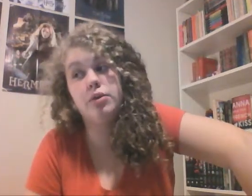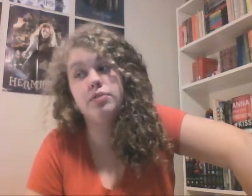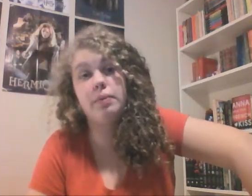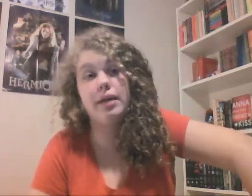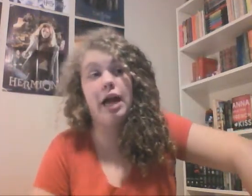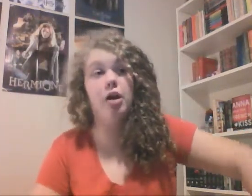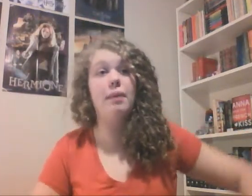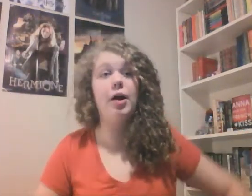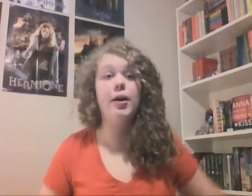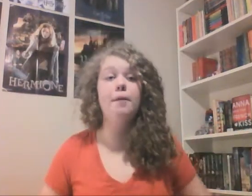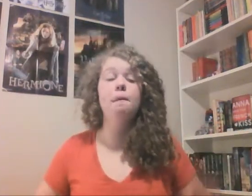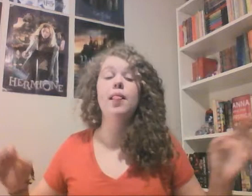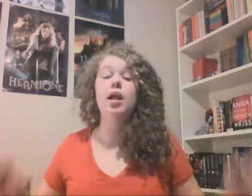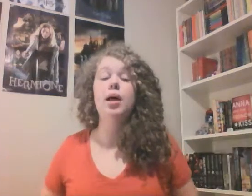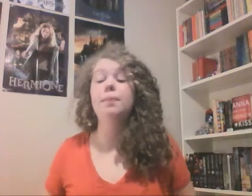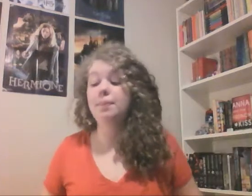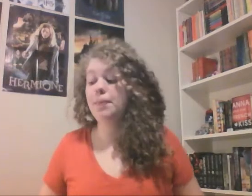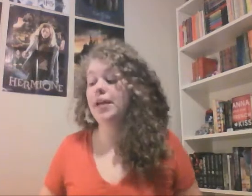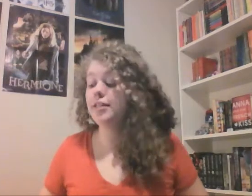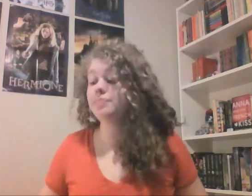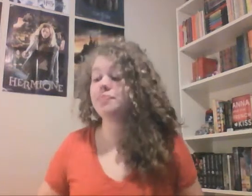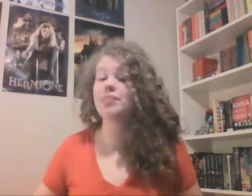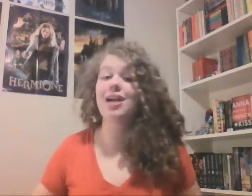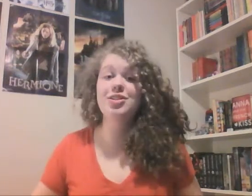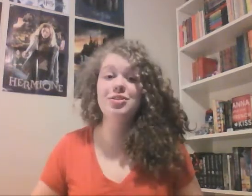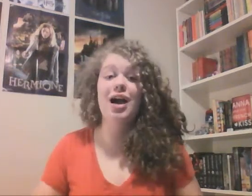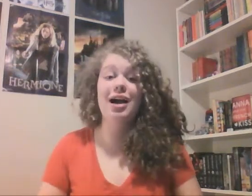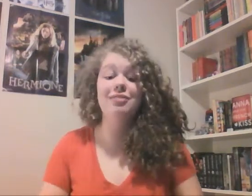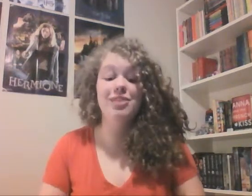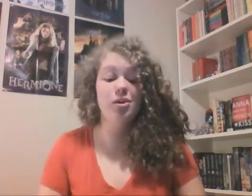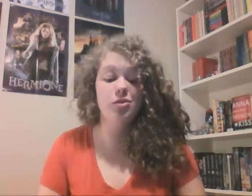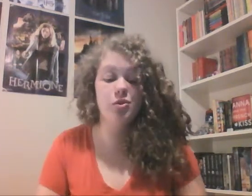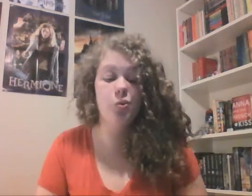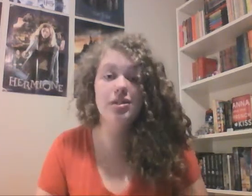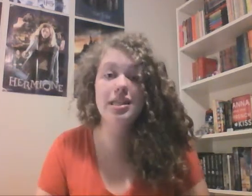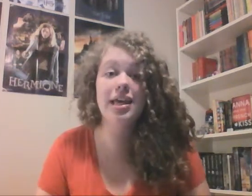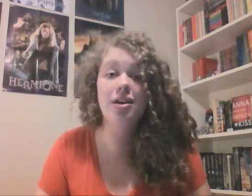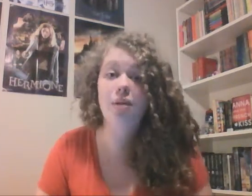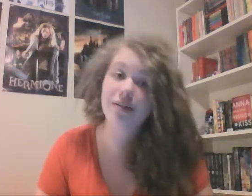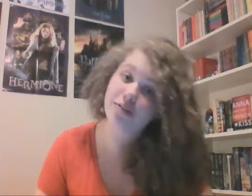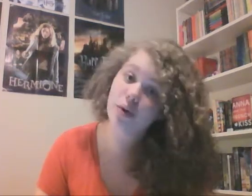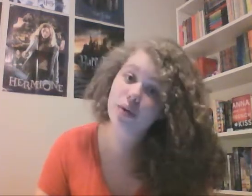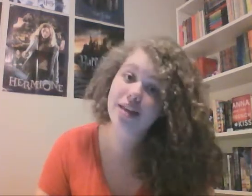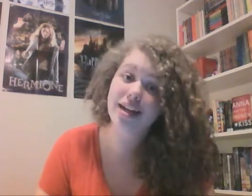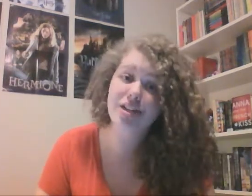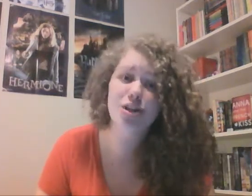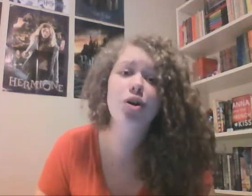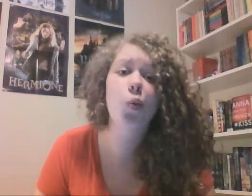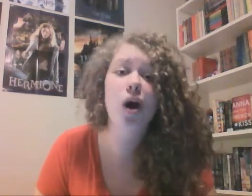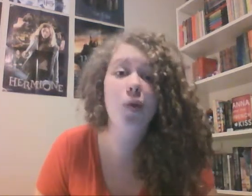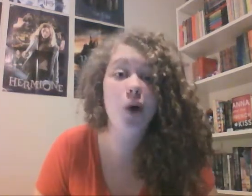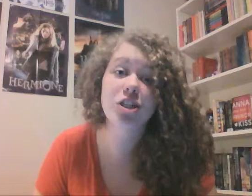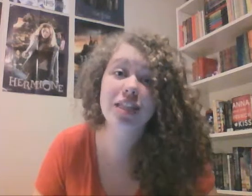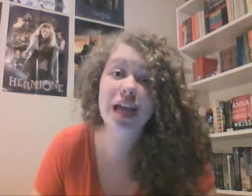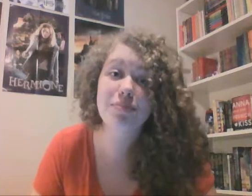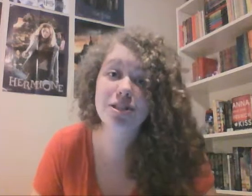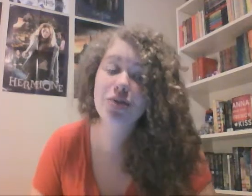was flipping out about it. But I do have notes once again on my phone that I took while watching the episode.